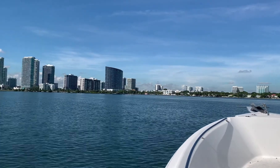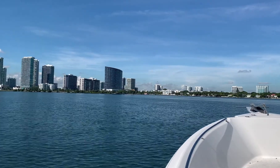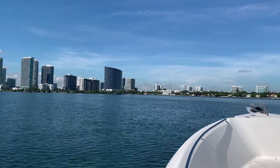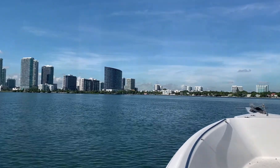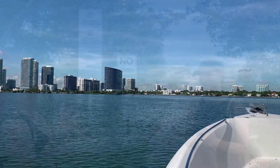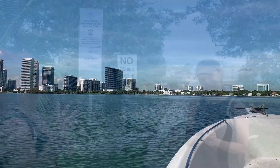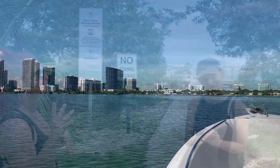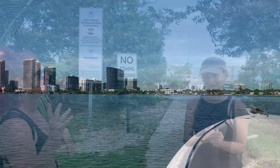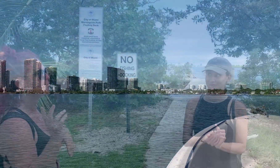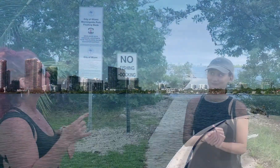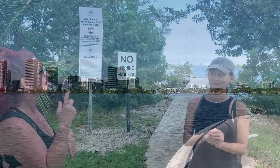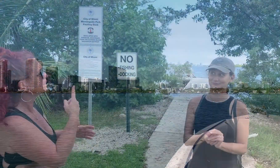So what's your name?